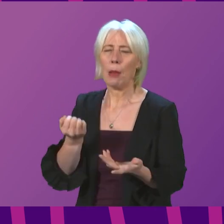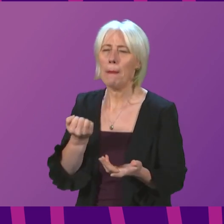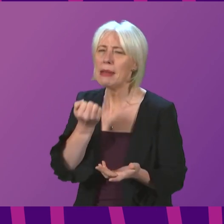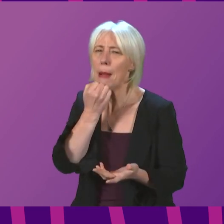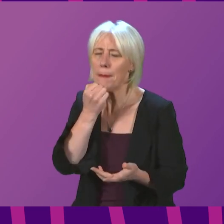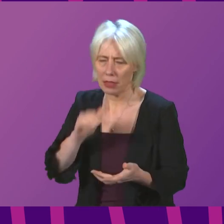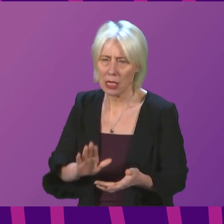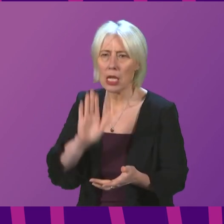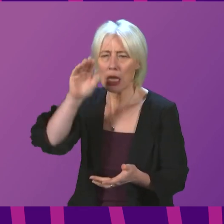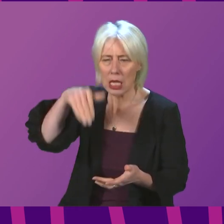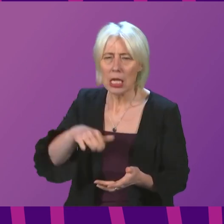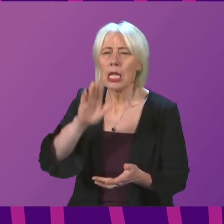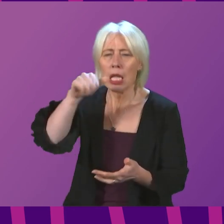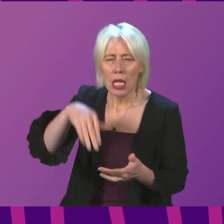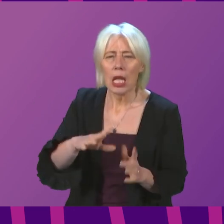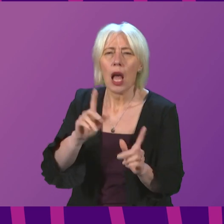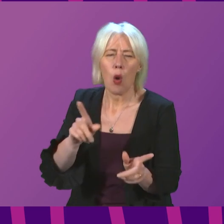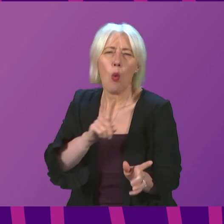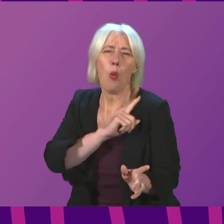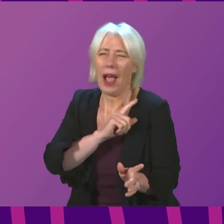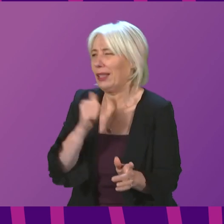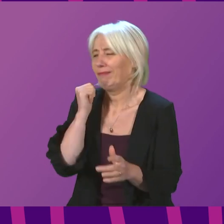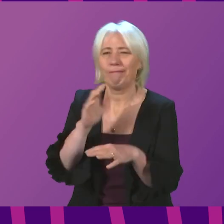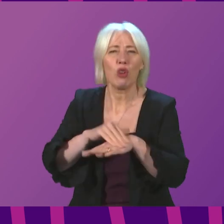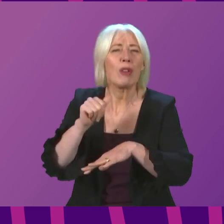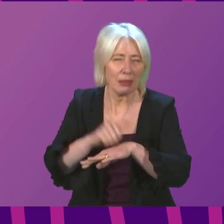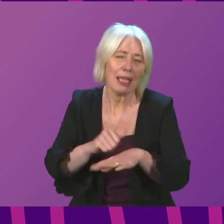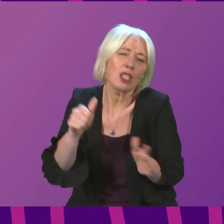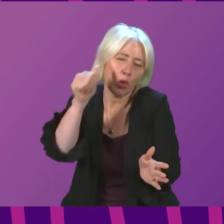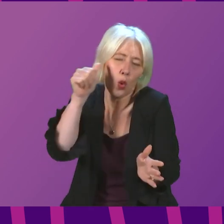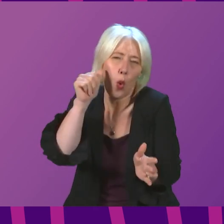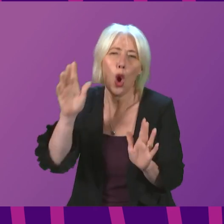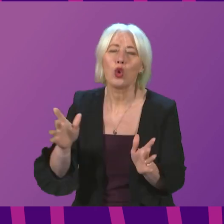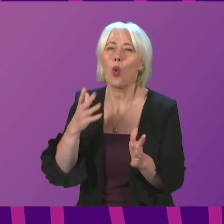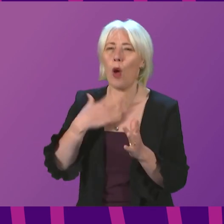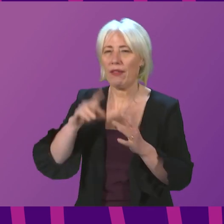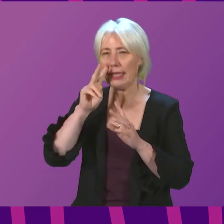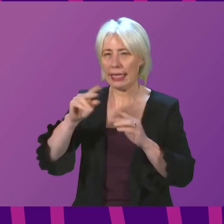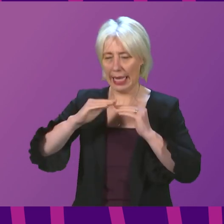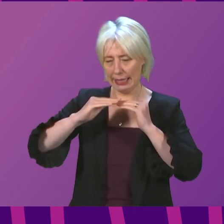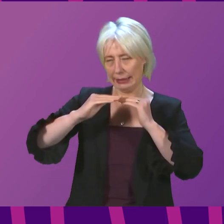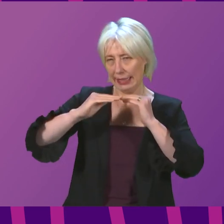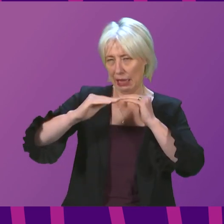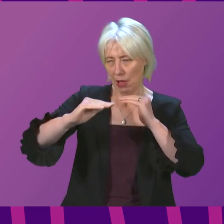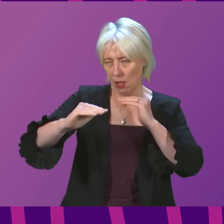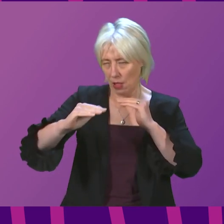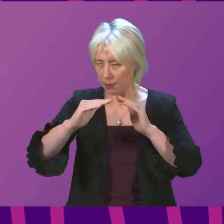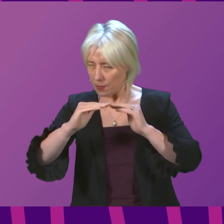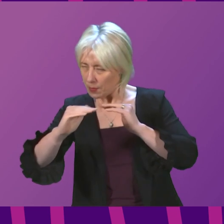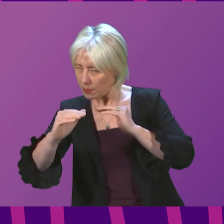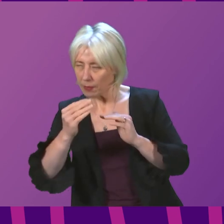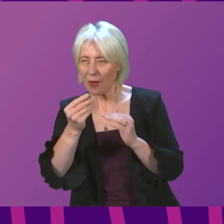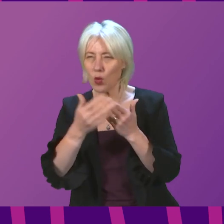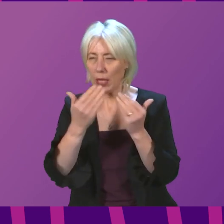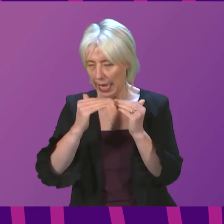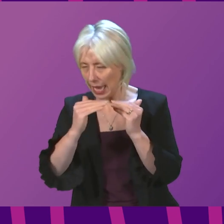in case numbers inevitably because of the Christmas period. We need to see that settle a little bit over the next